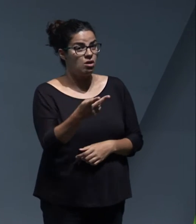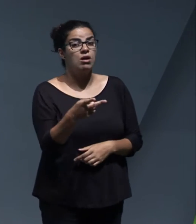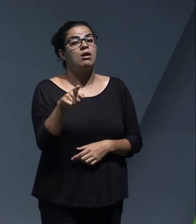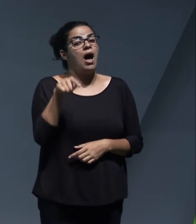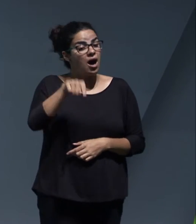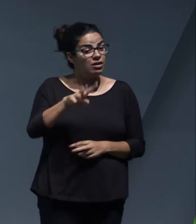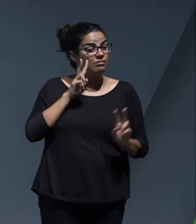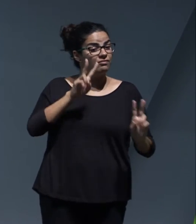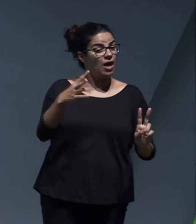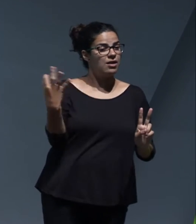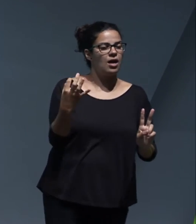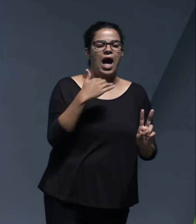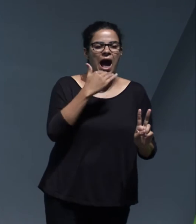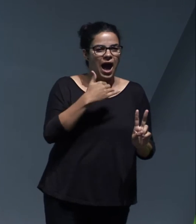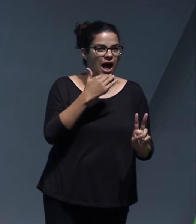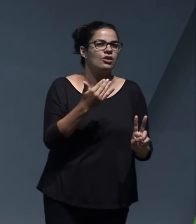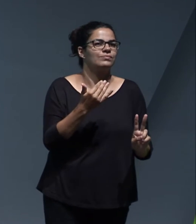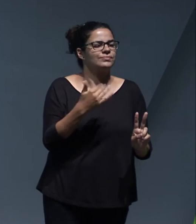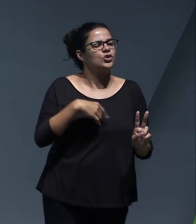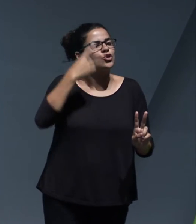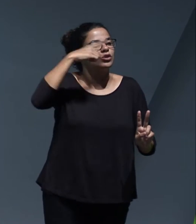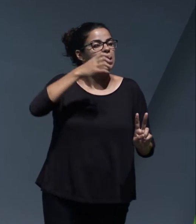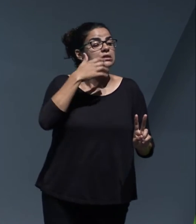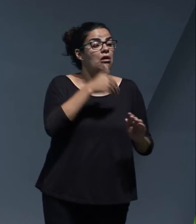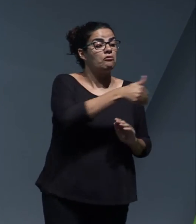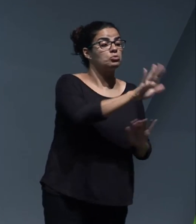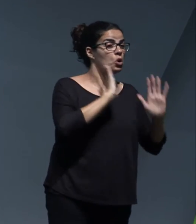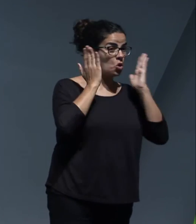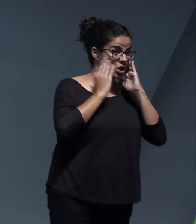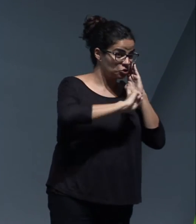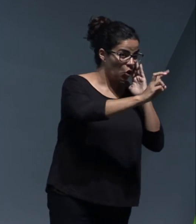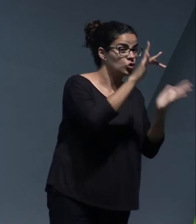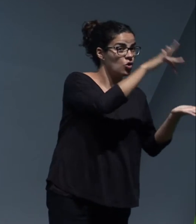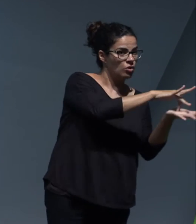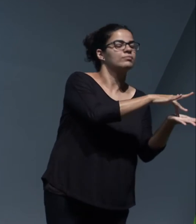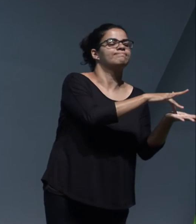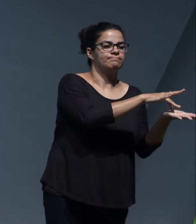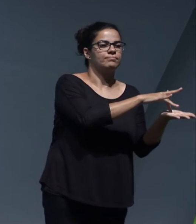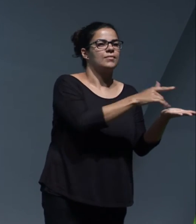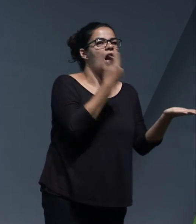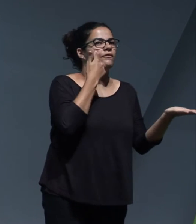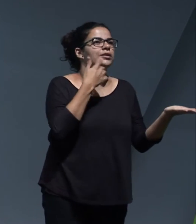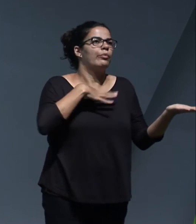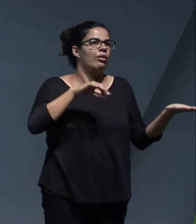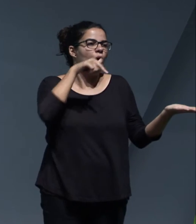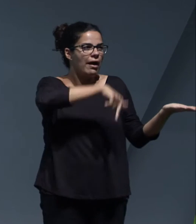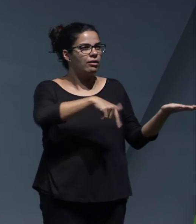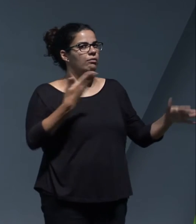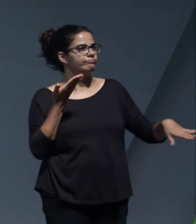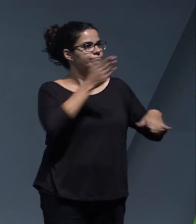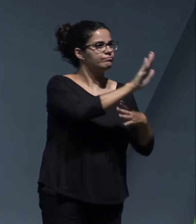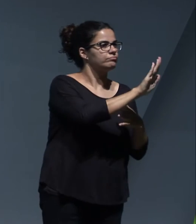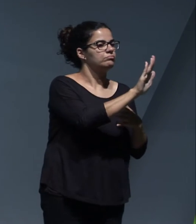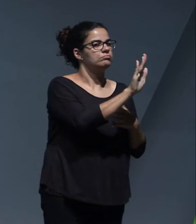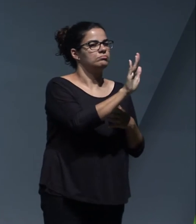and you'll see something that I'm sure that when we meet again in the next conference, we'll be able to make presentations,